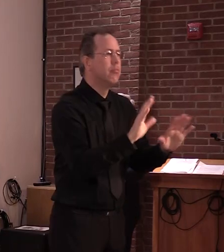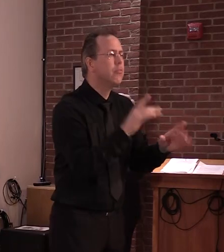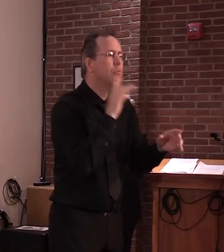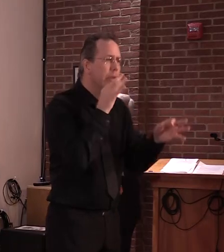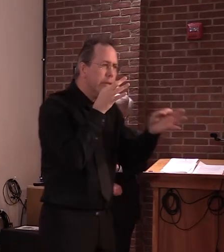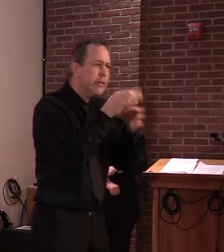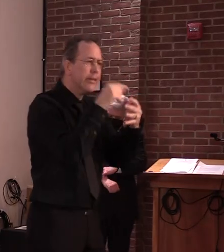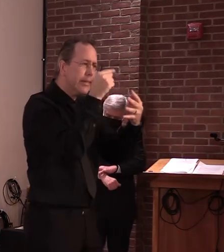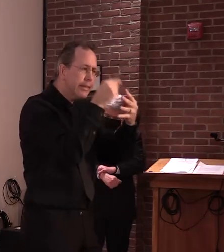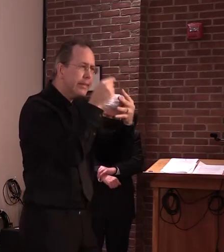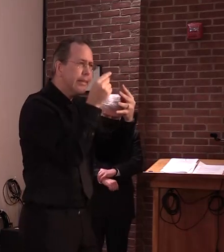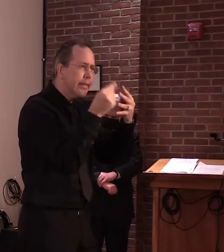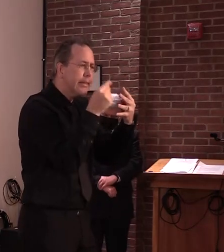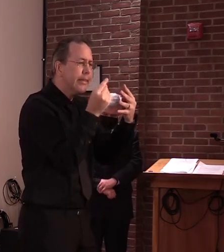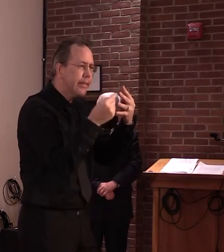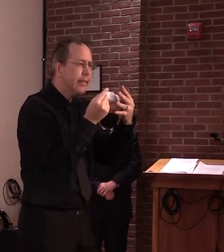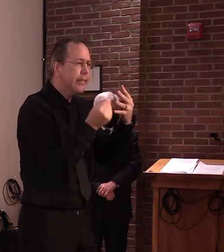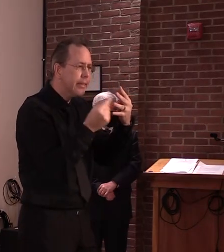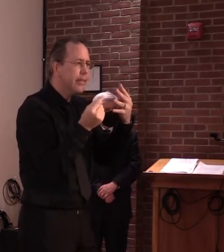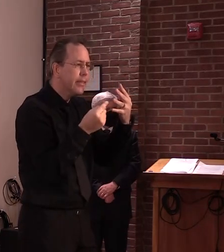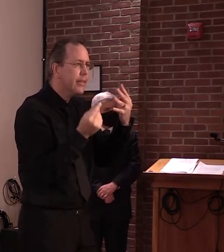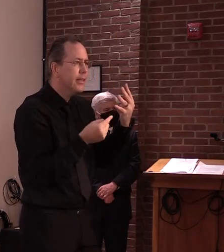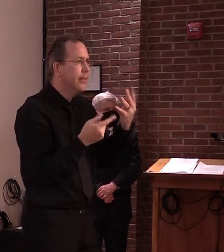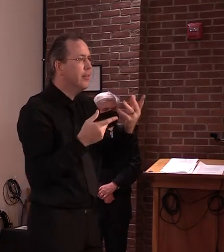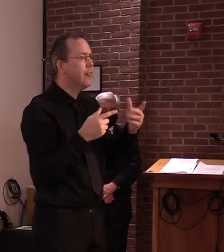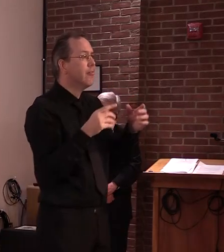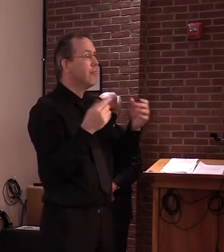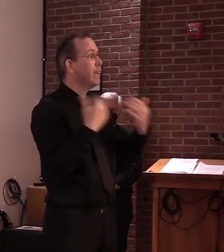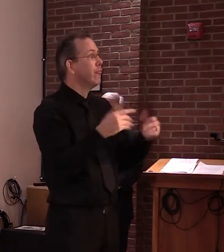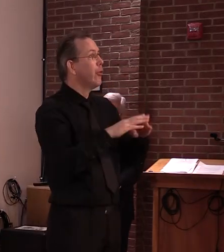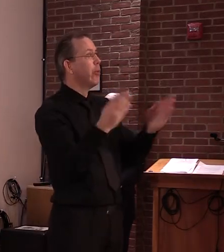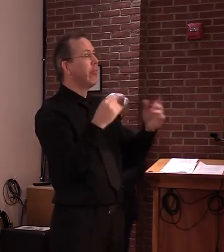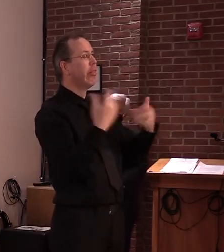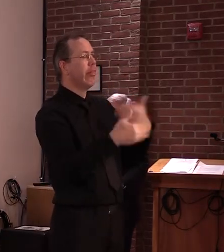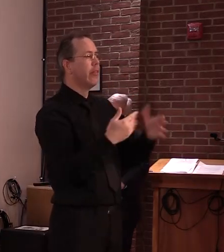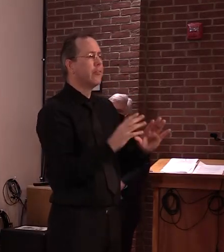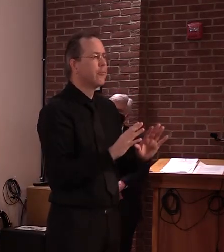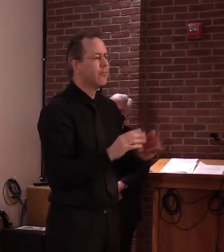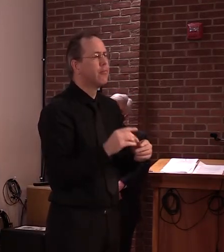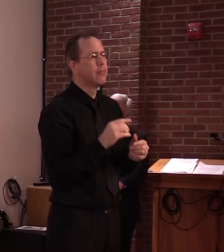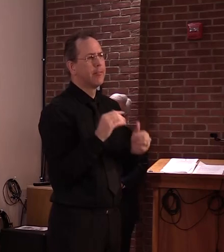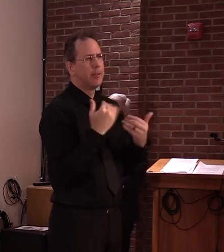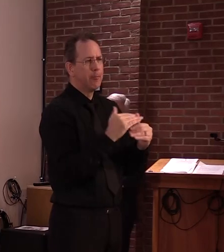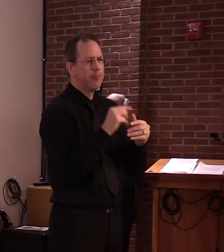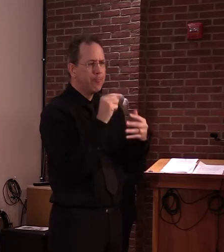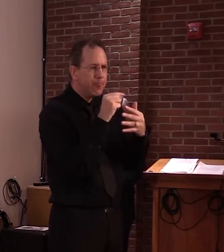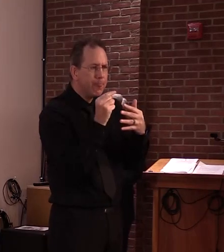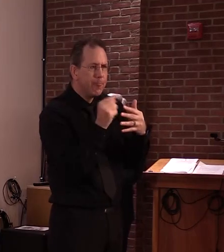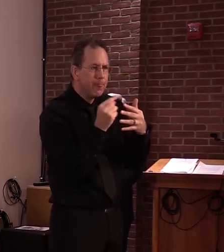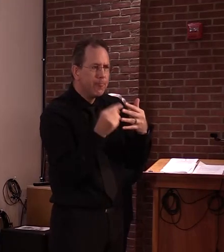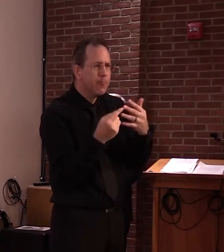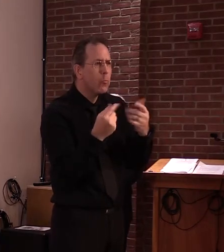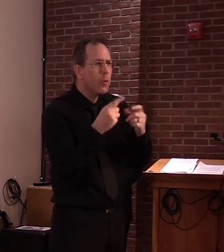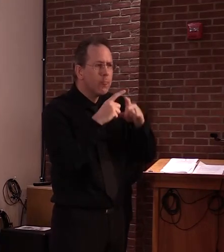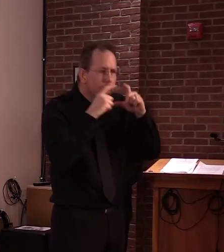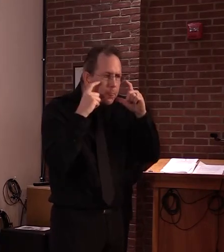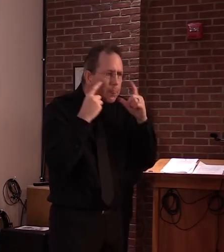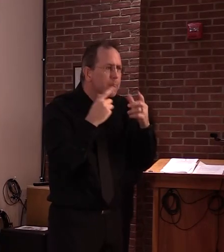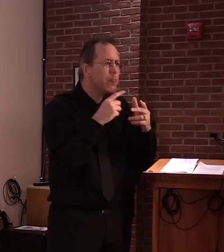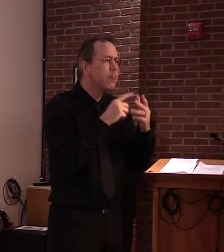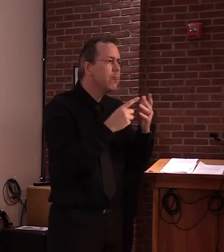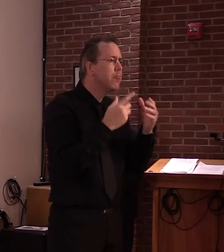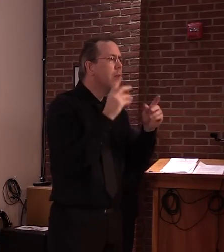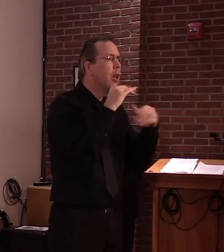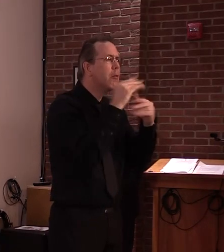allow everything to go back to normal like we had two or three months ago. We are very much still watching this